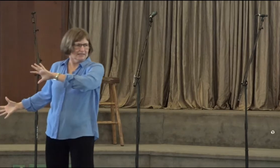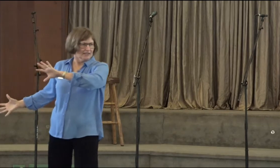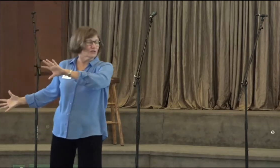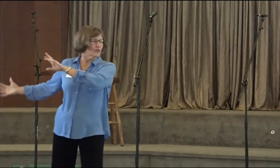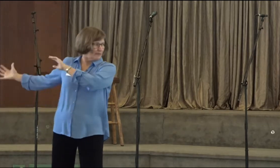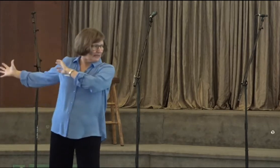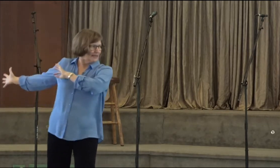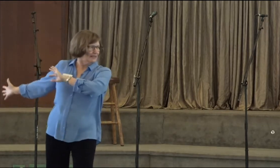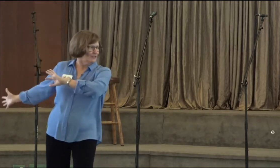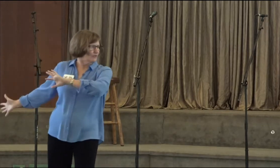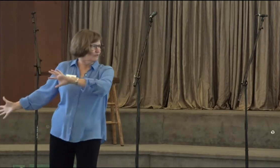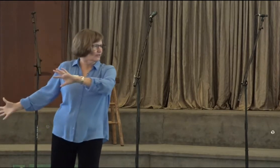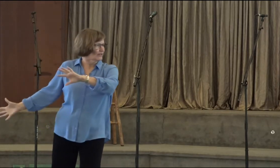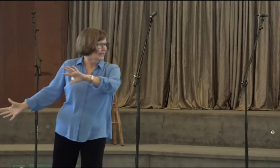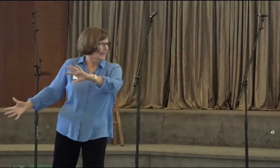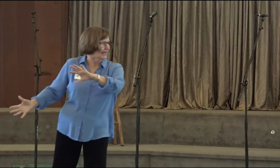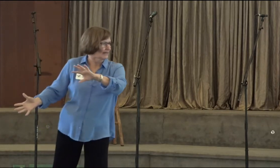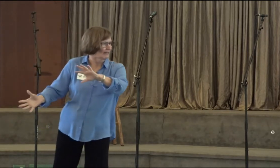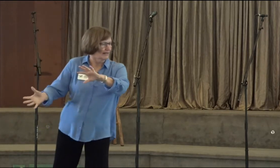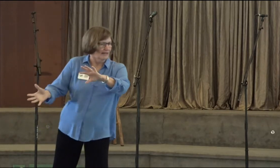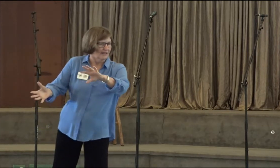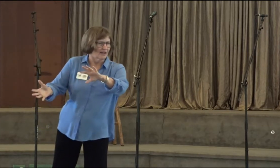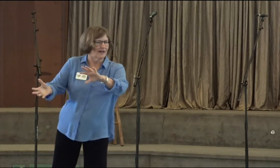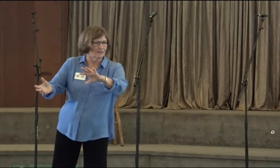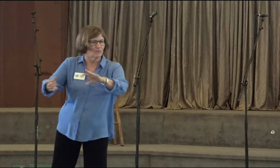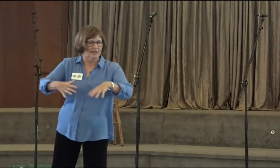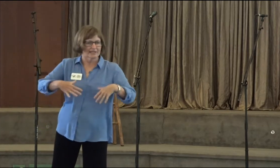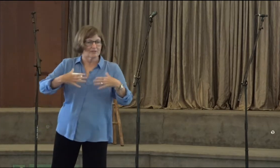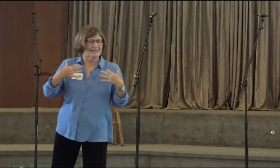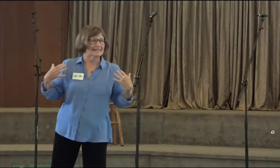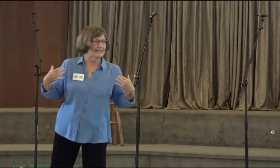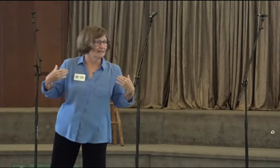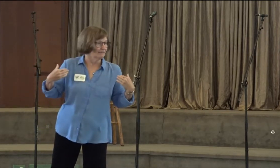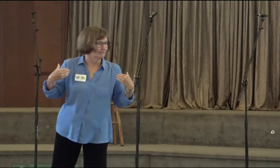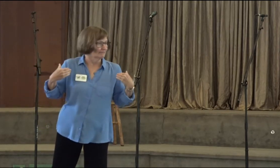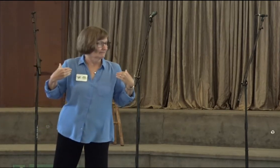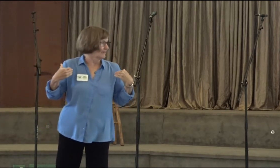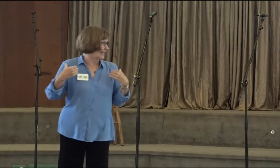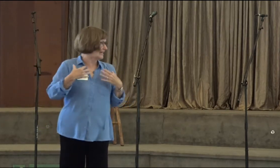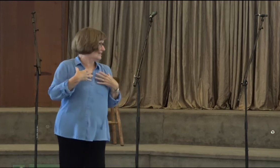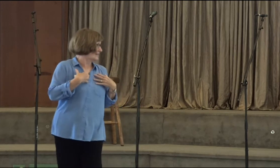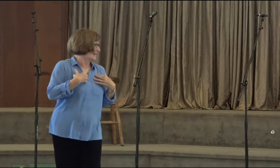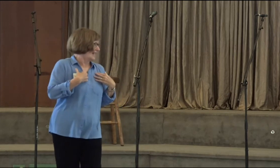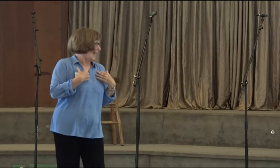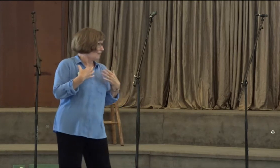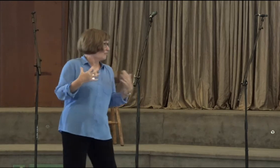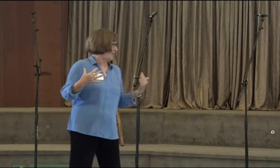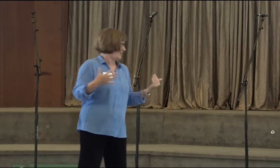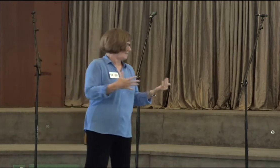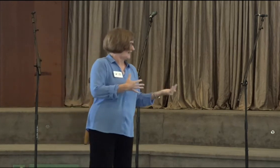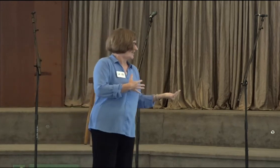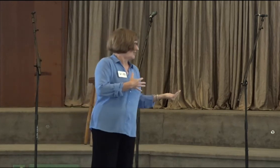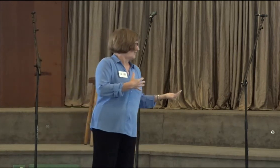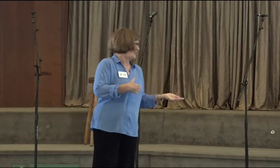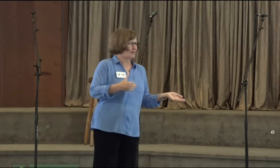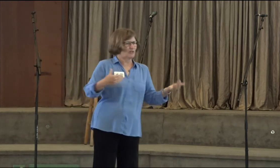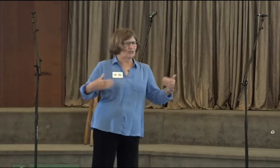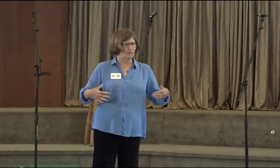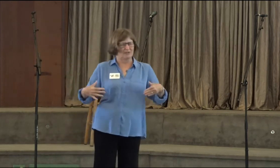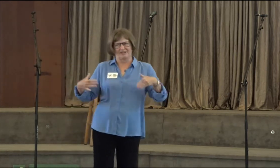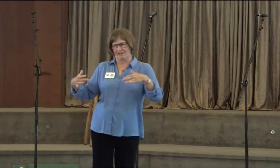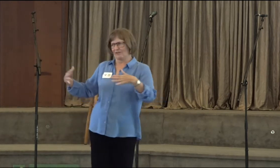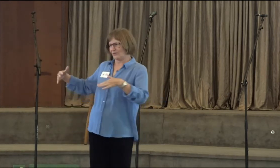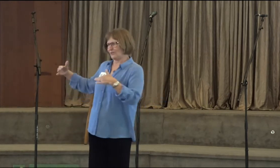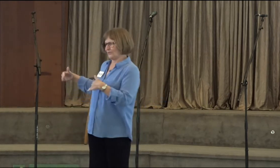used to be an introvert and not wanting to be seen because I would embarrass myself or do